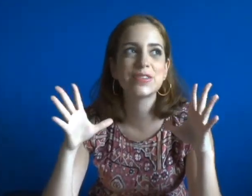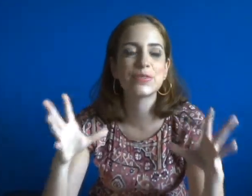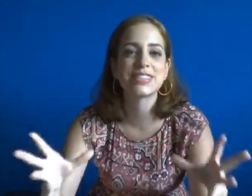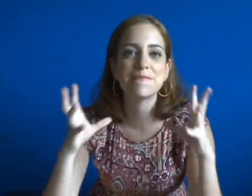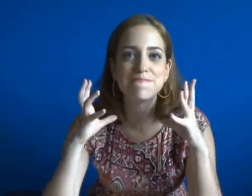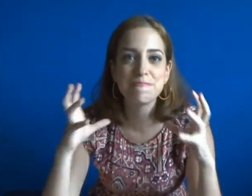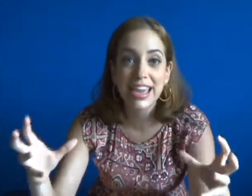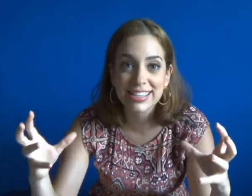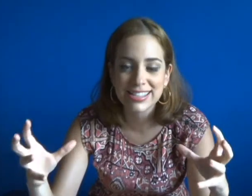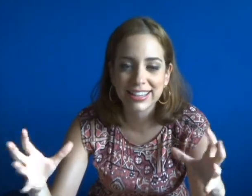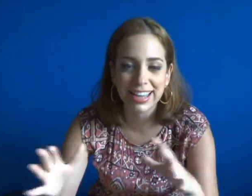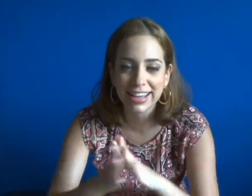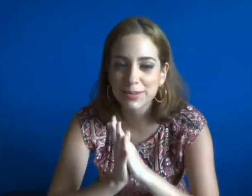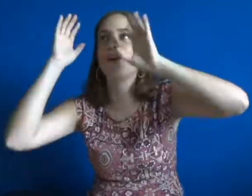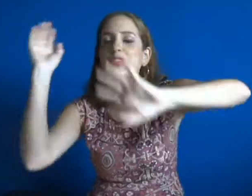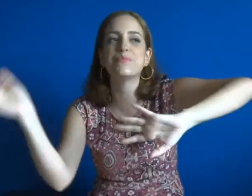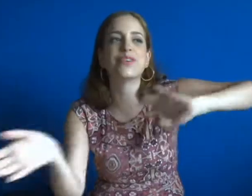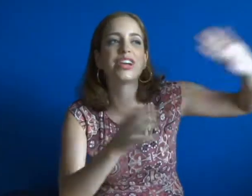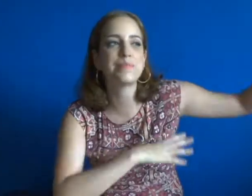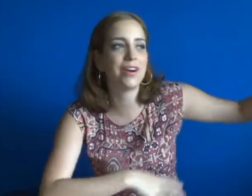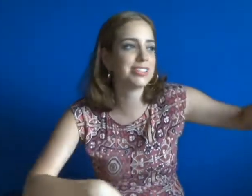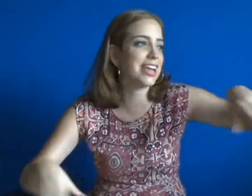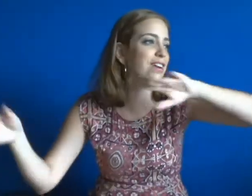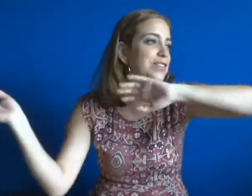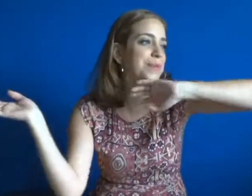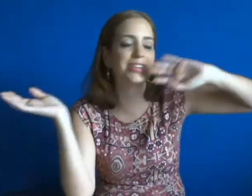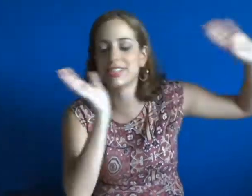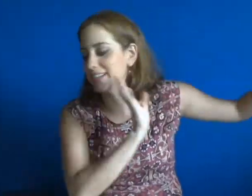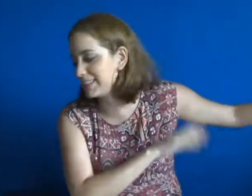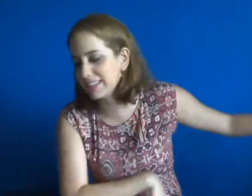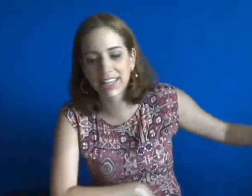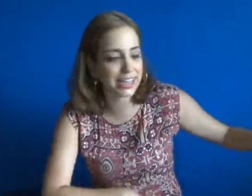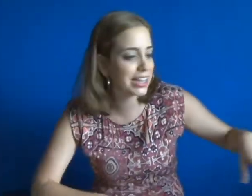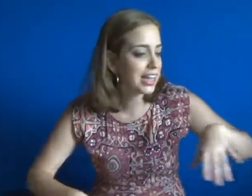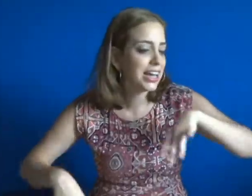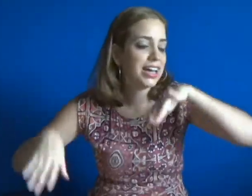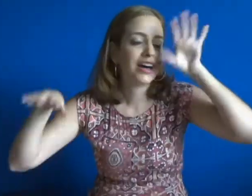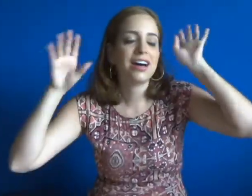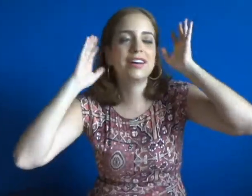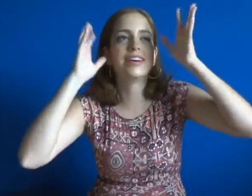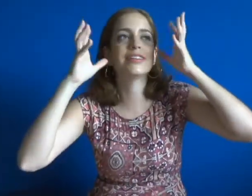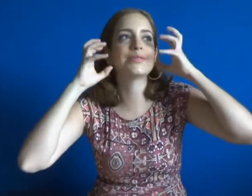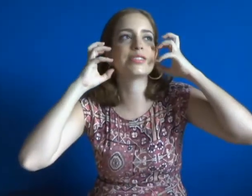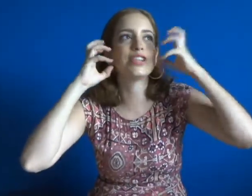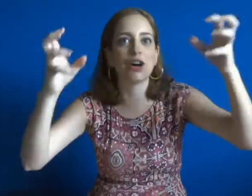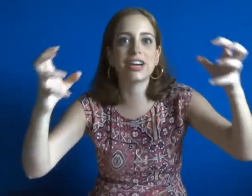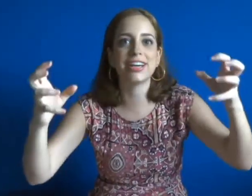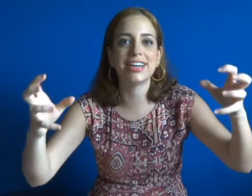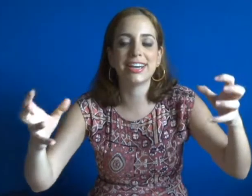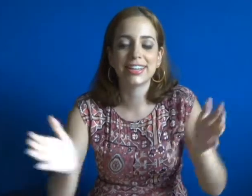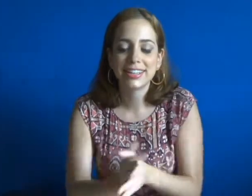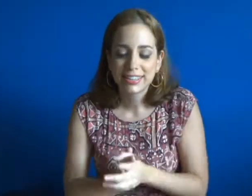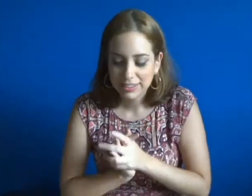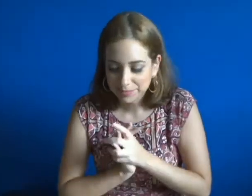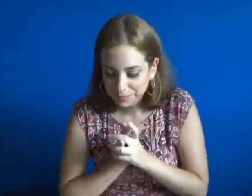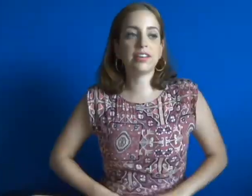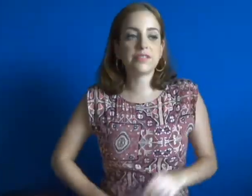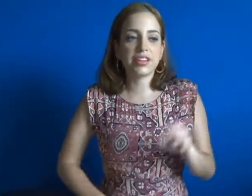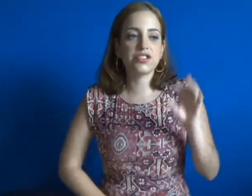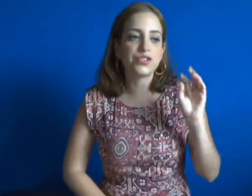ending was amazing. It was worth all the boring parts, all the parts that I didn't like. Oh, it was so good. I enjoyed